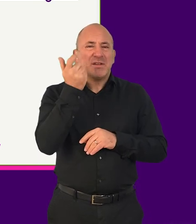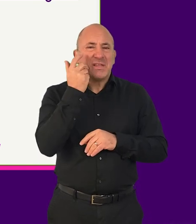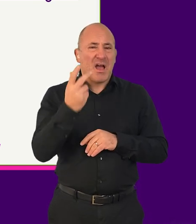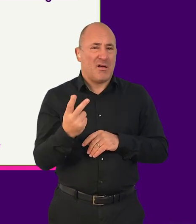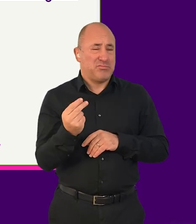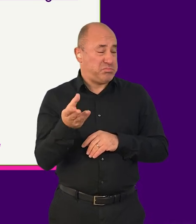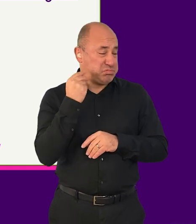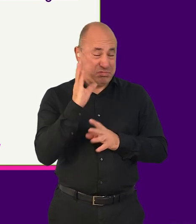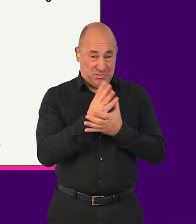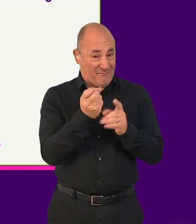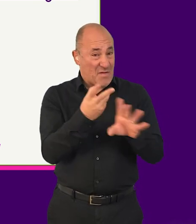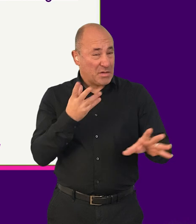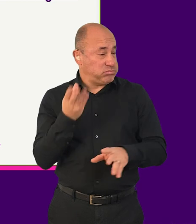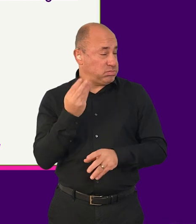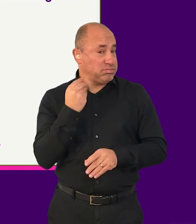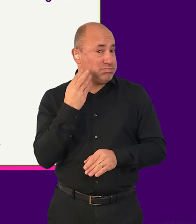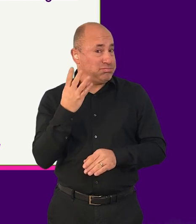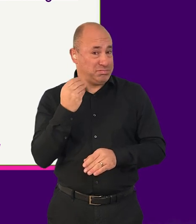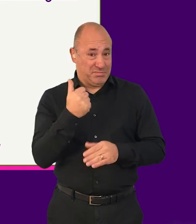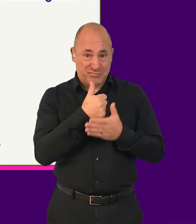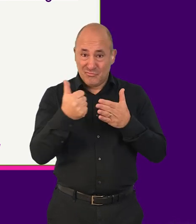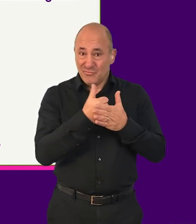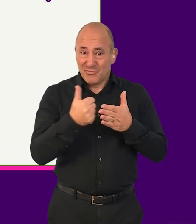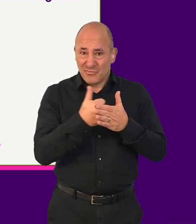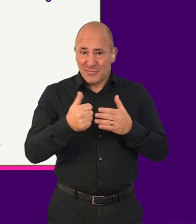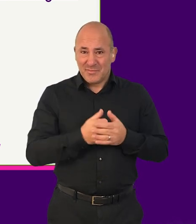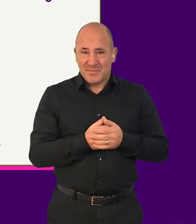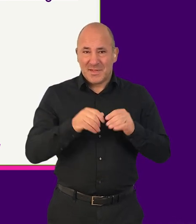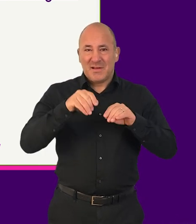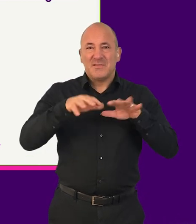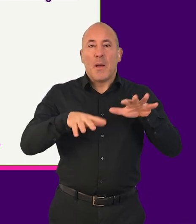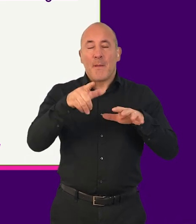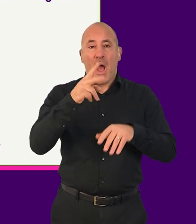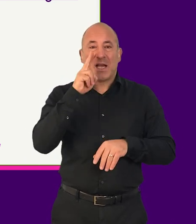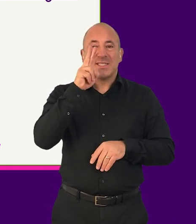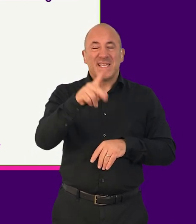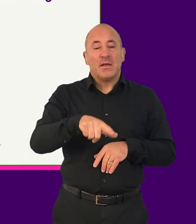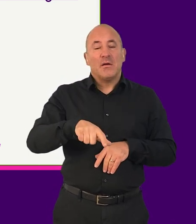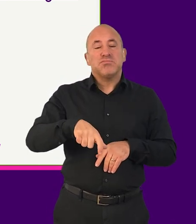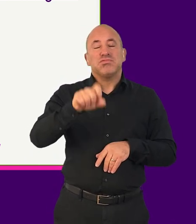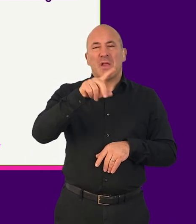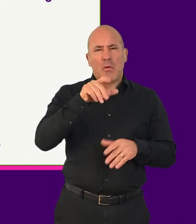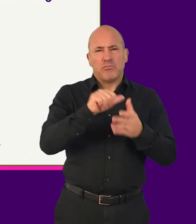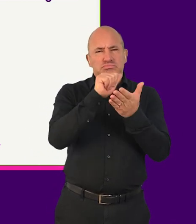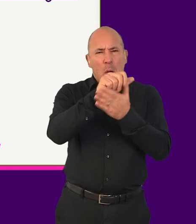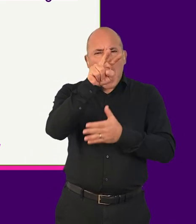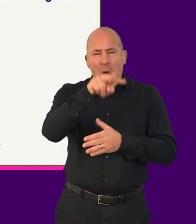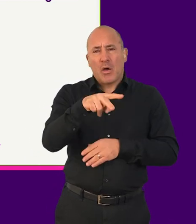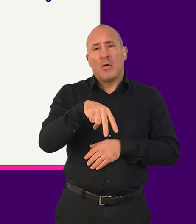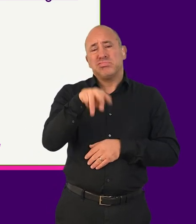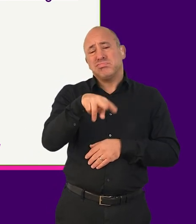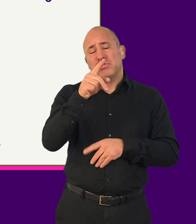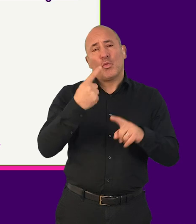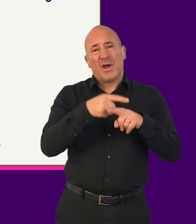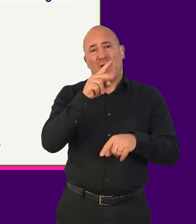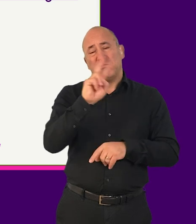listen to the speech output very fast. This is similar to how someone who's sighted might skim-read and read fast in their head.